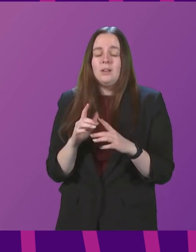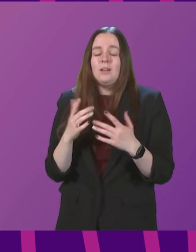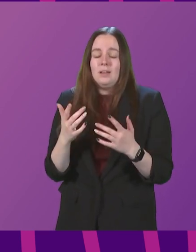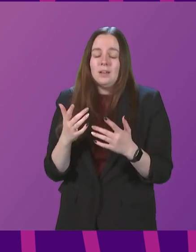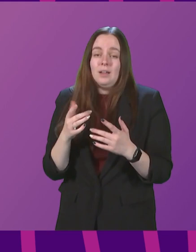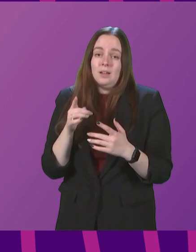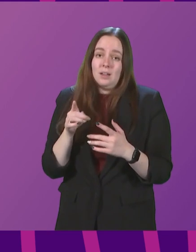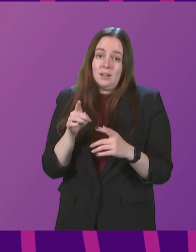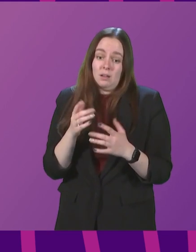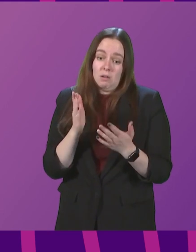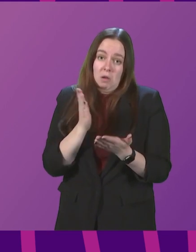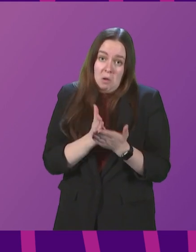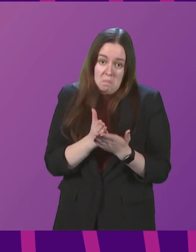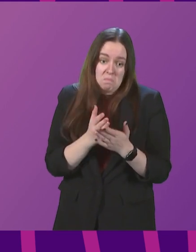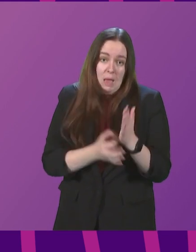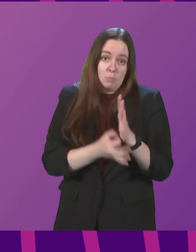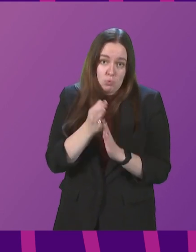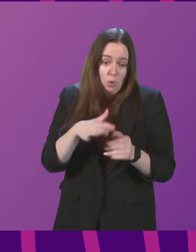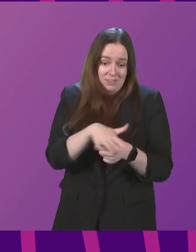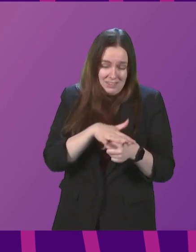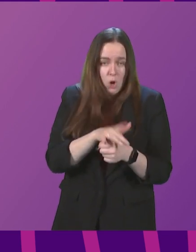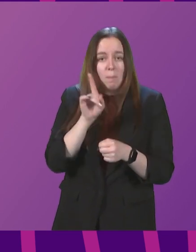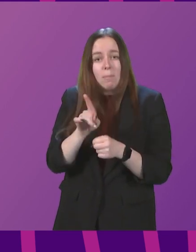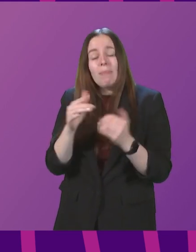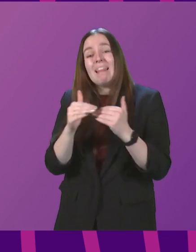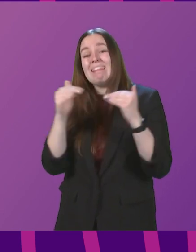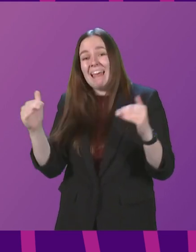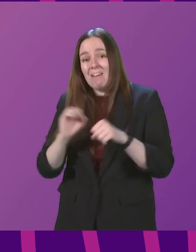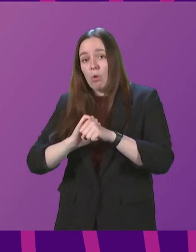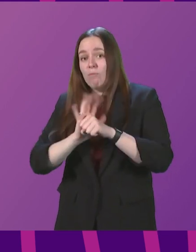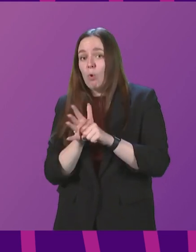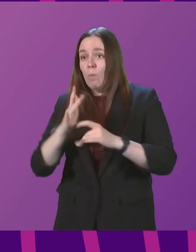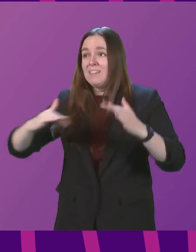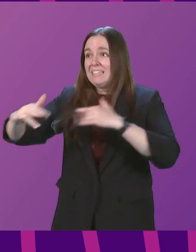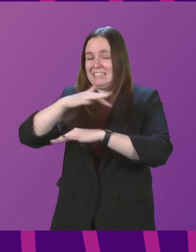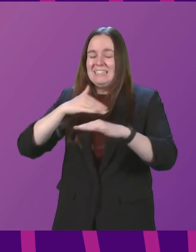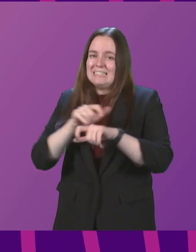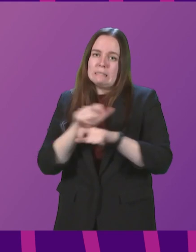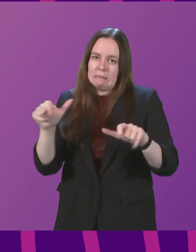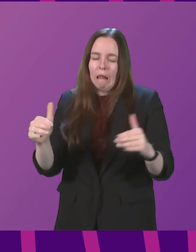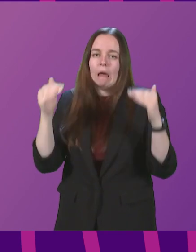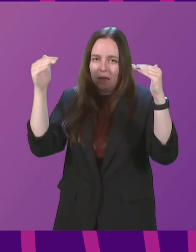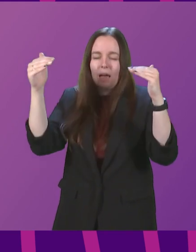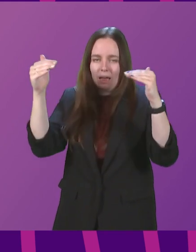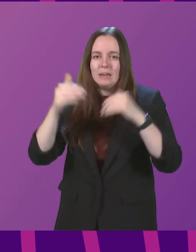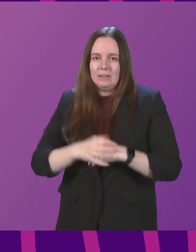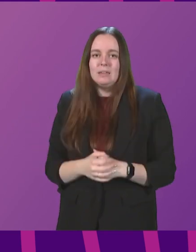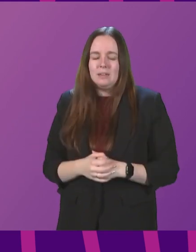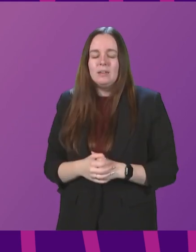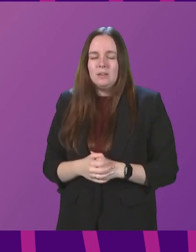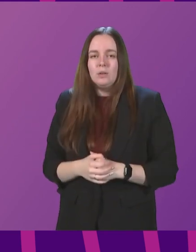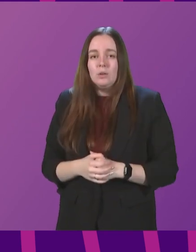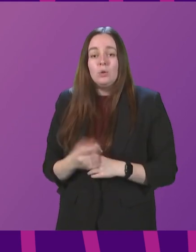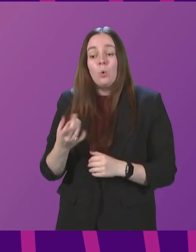Notwithstanding the improving situation, the level of COVID infection circulating in the community is still high. So, to